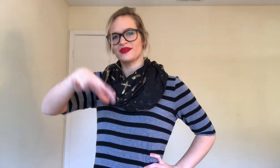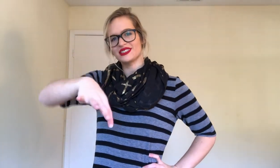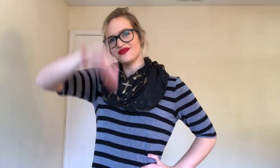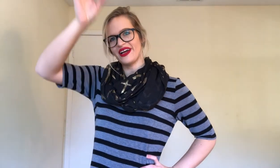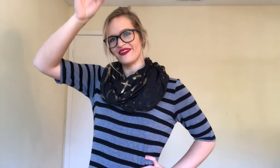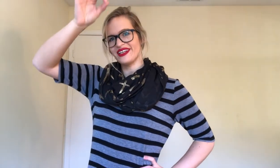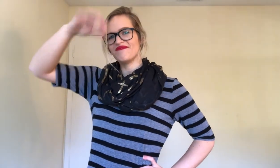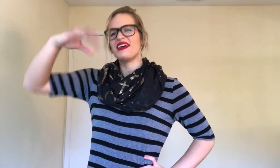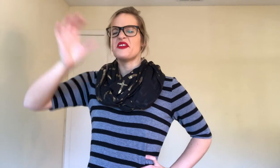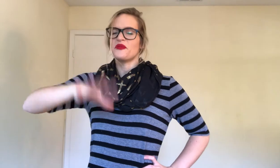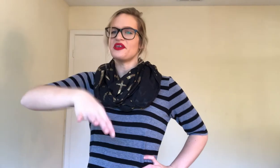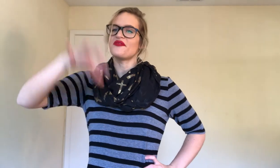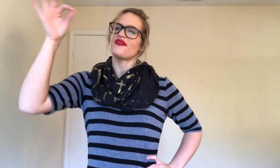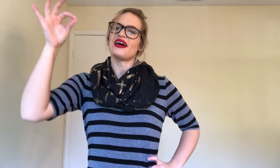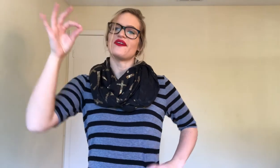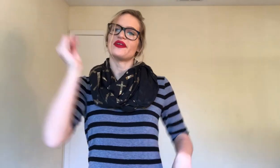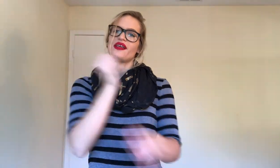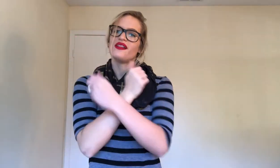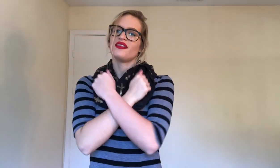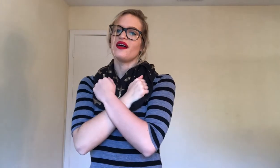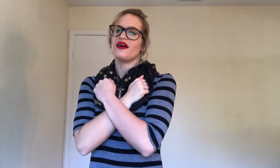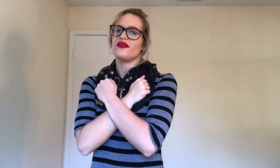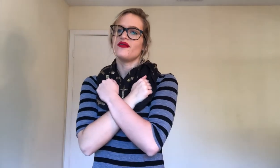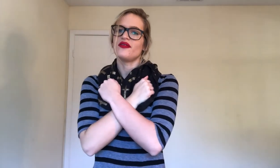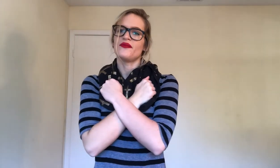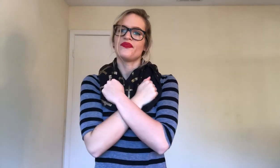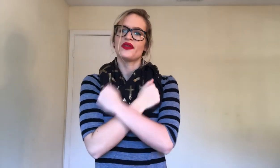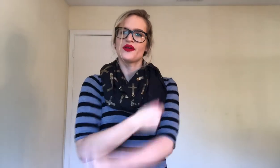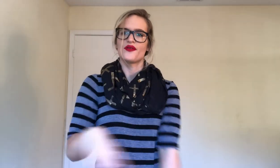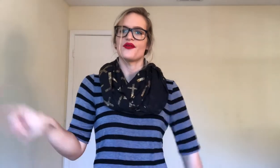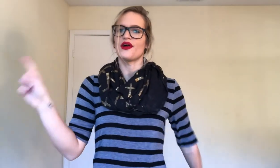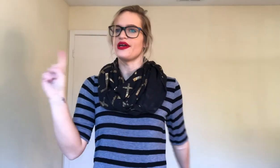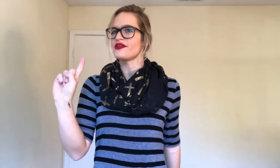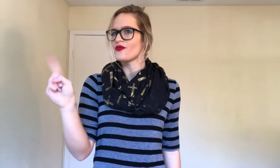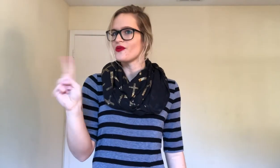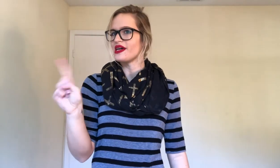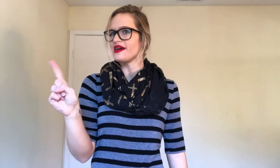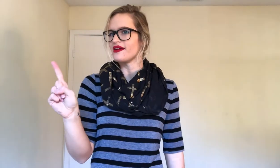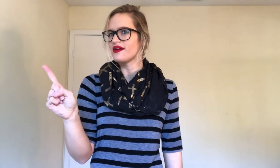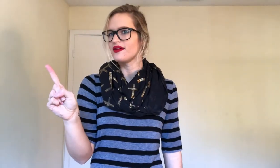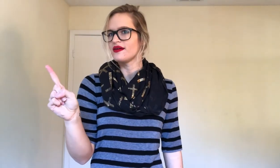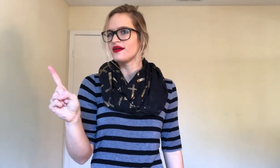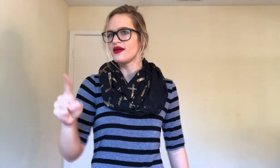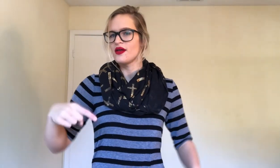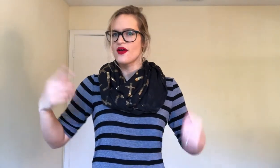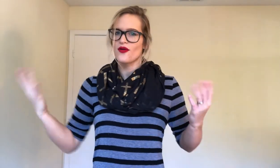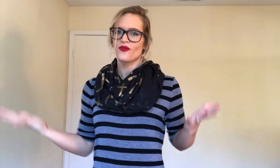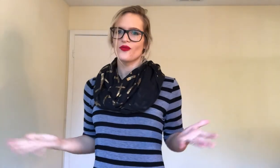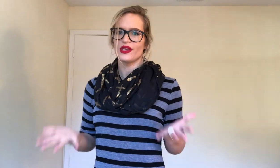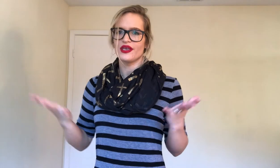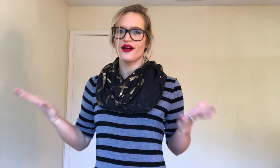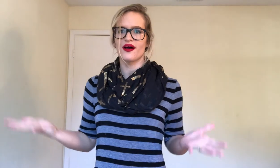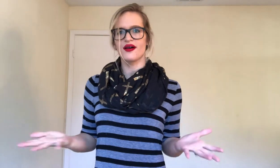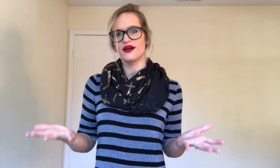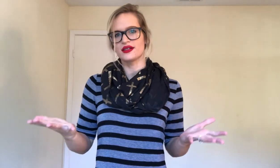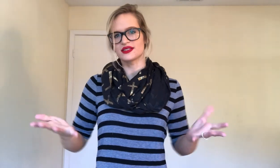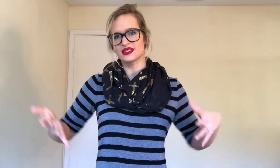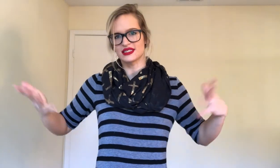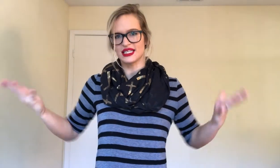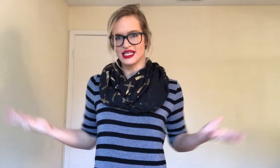Cause you found it. We found. Love. Right. Where. We. Are. So this is like.